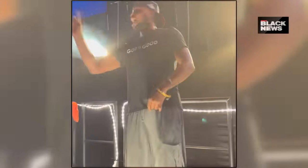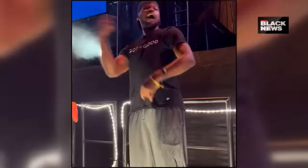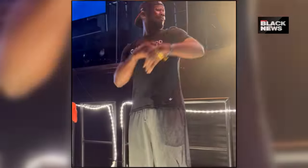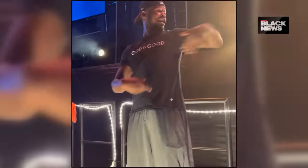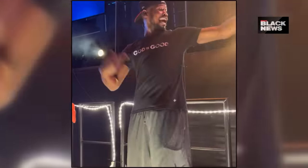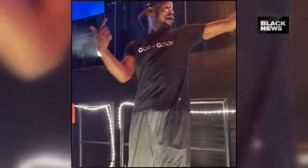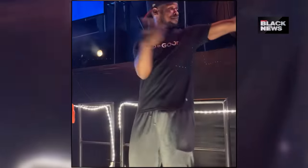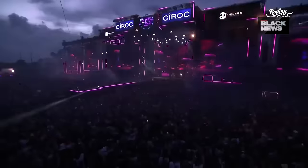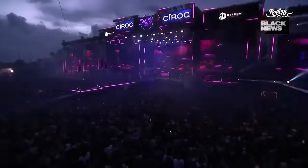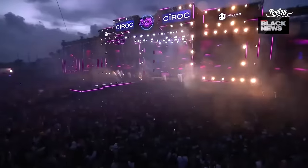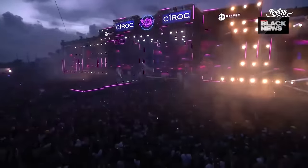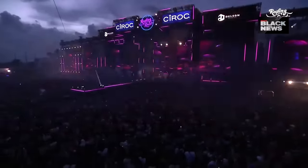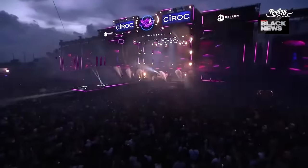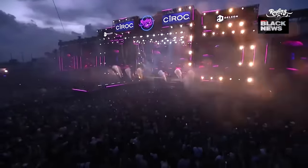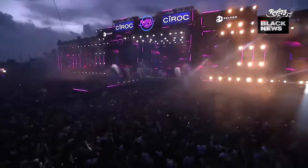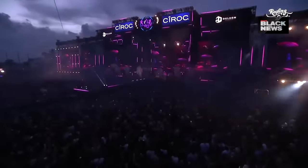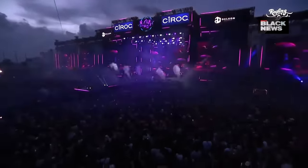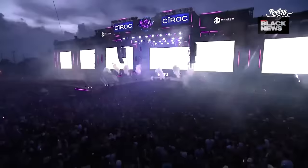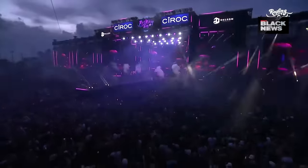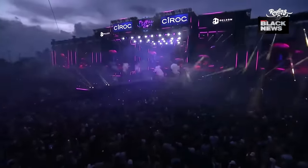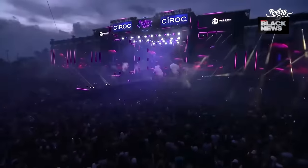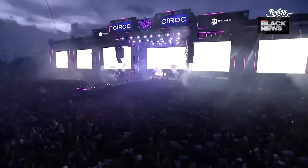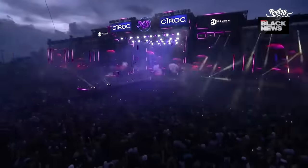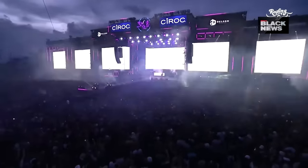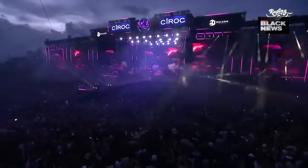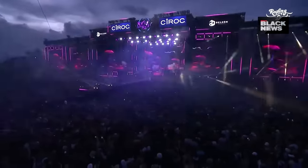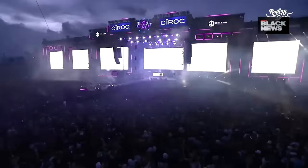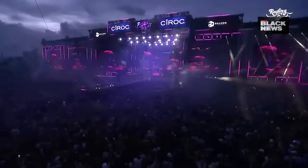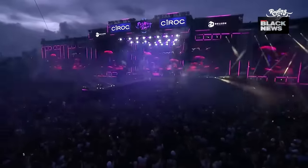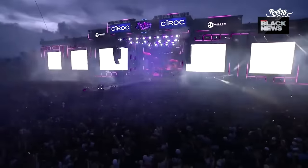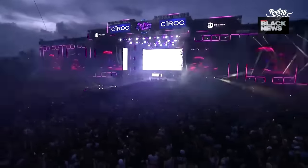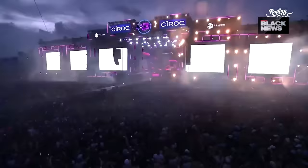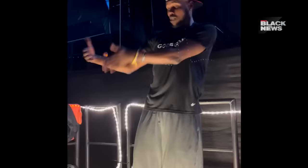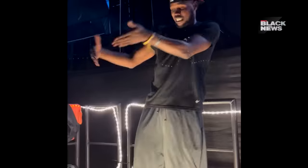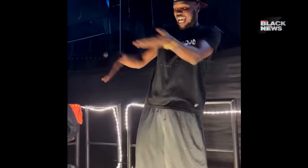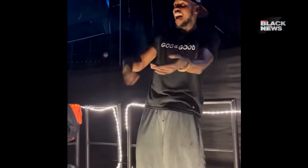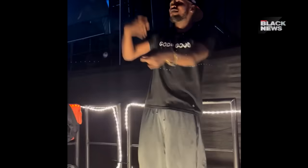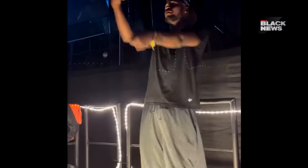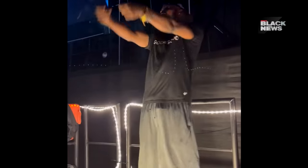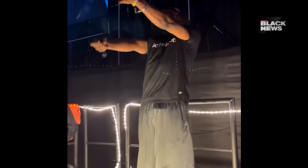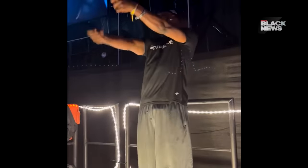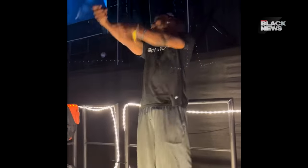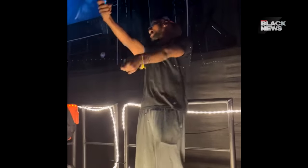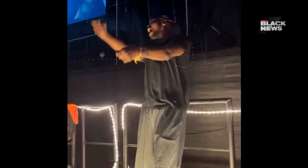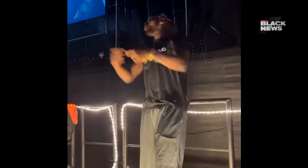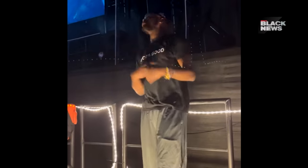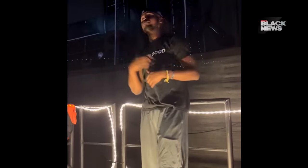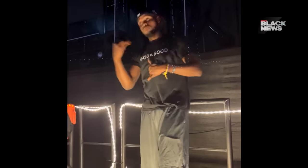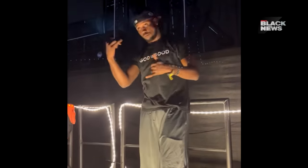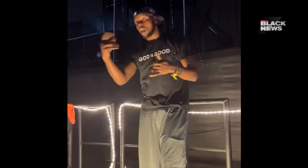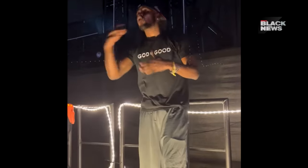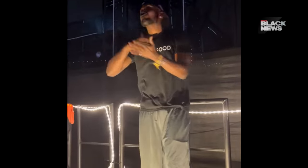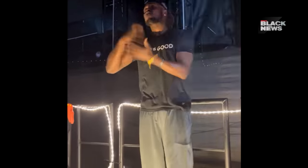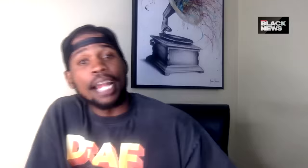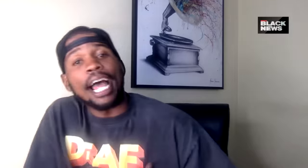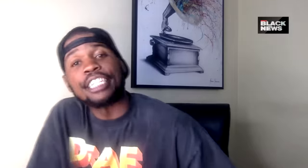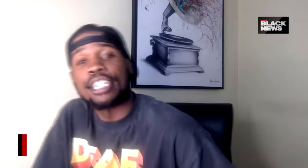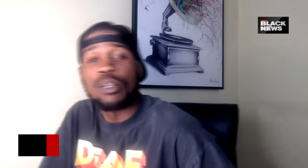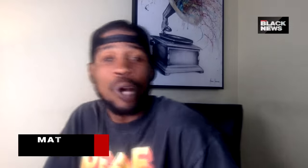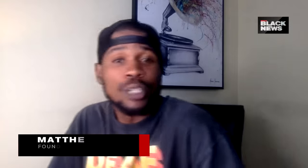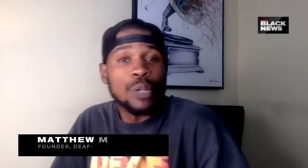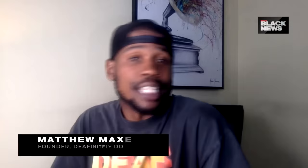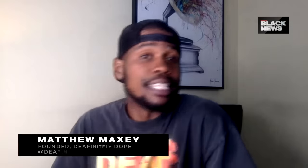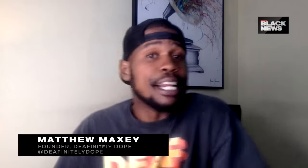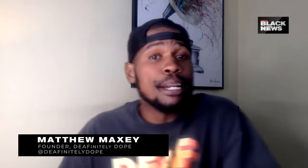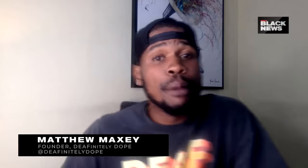Matt Maxey joined thousands during Rolling Loud Miami, revolutionizing American Sign Language through a hip-hop lens. So I